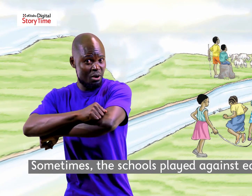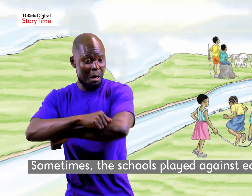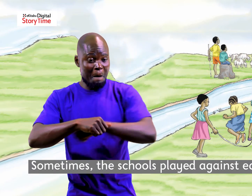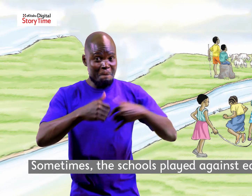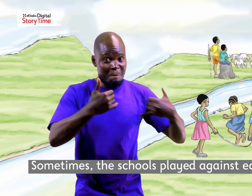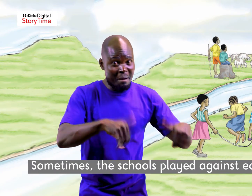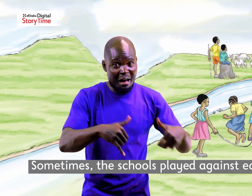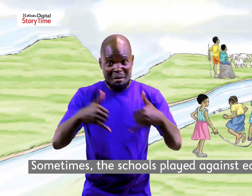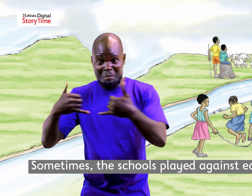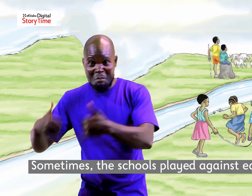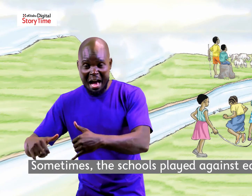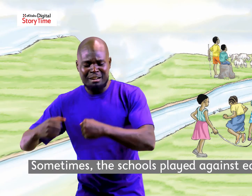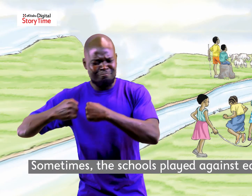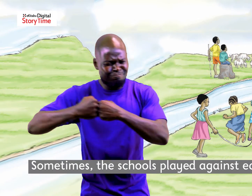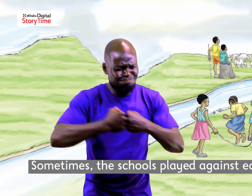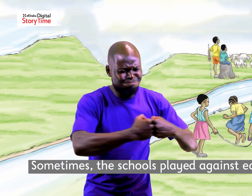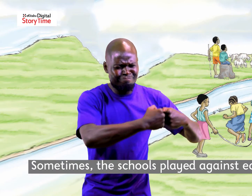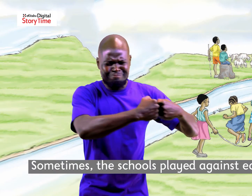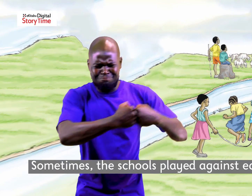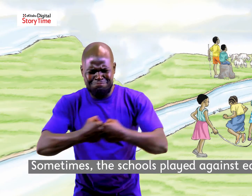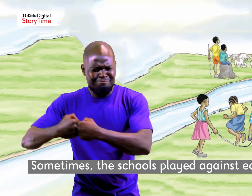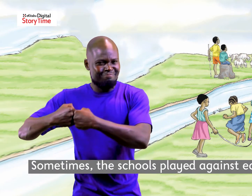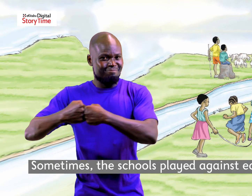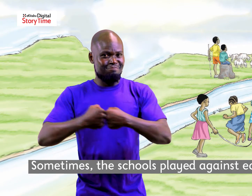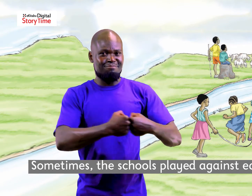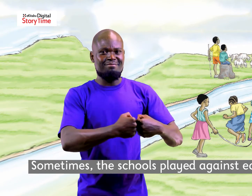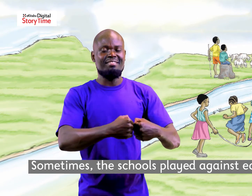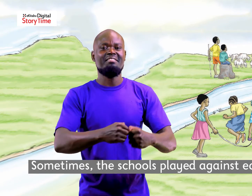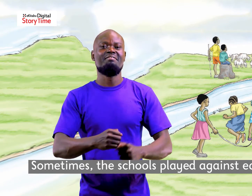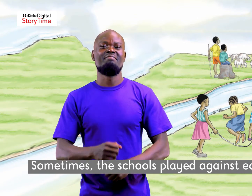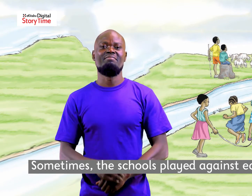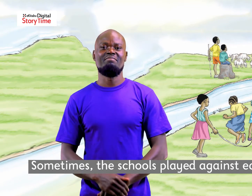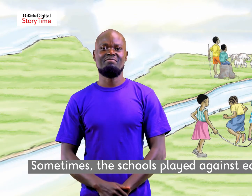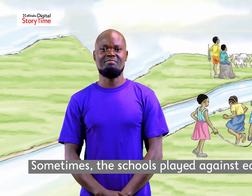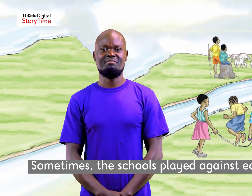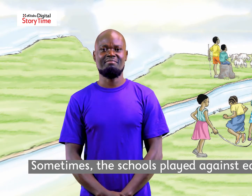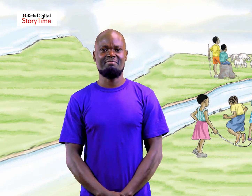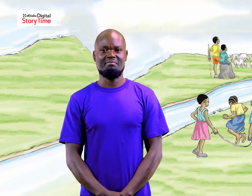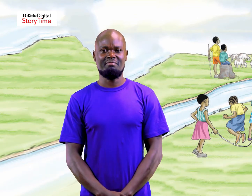the children played together in the valley